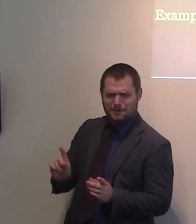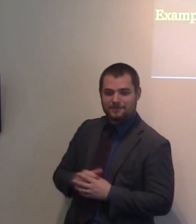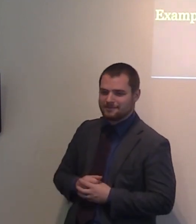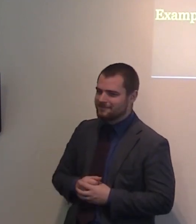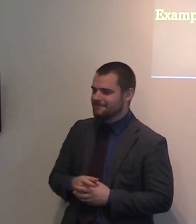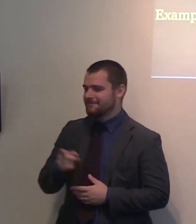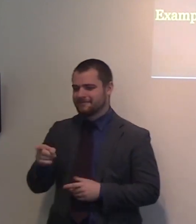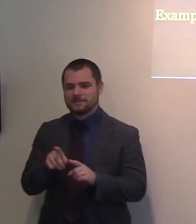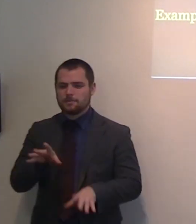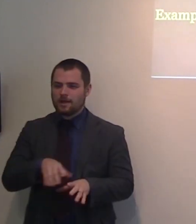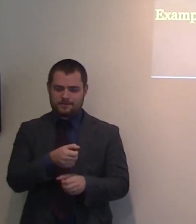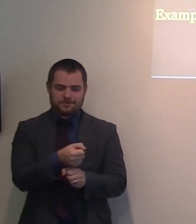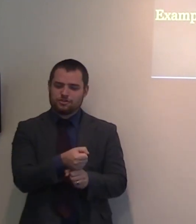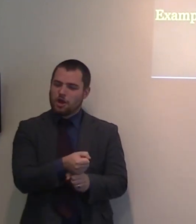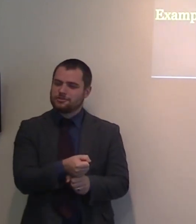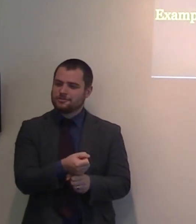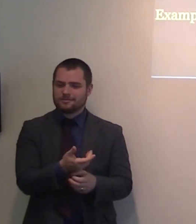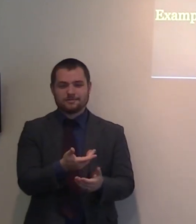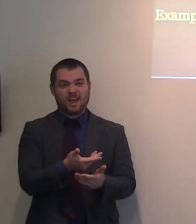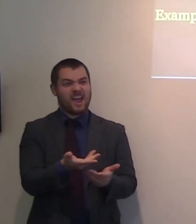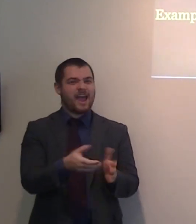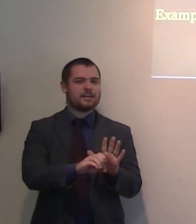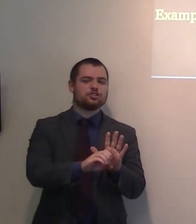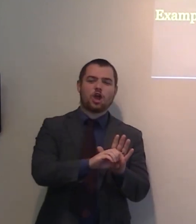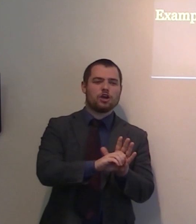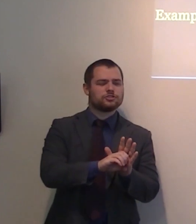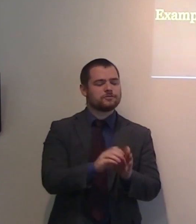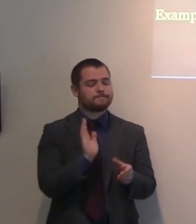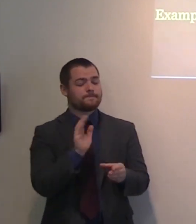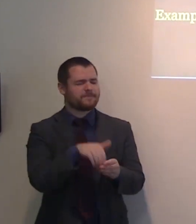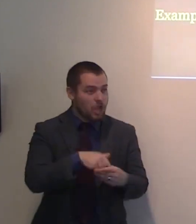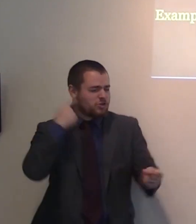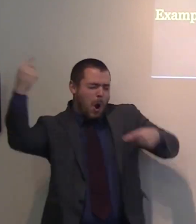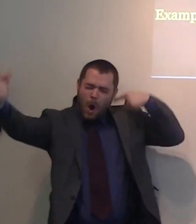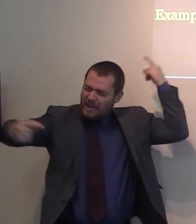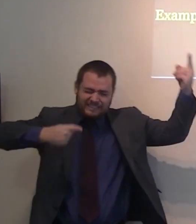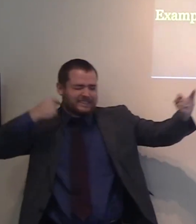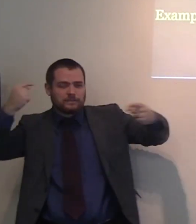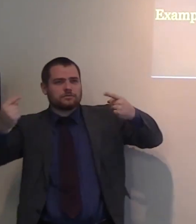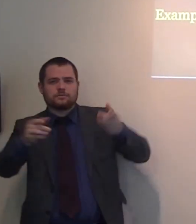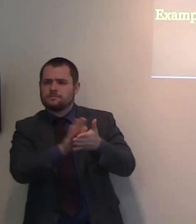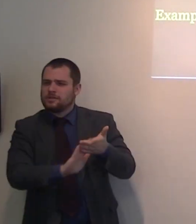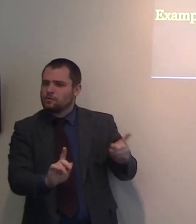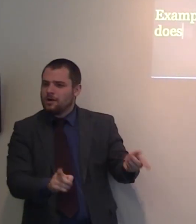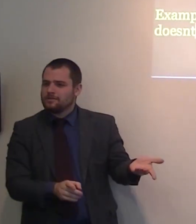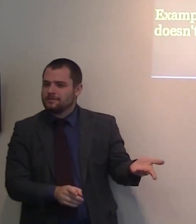I believe in any church where you have noise, there are two things. The first one, there is noise